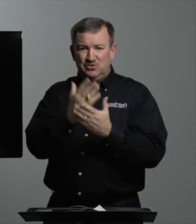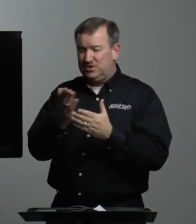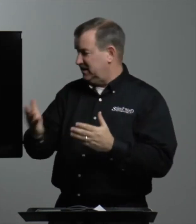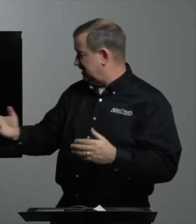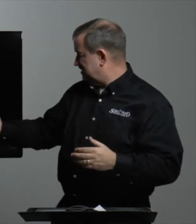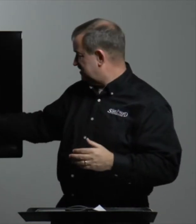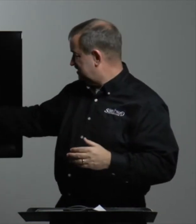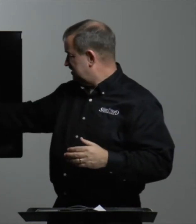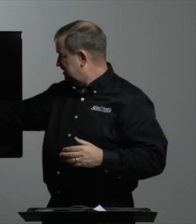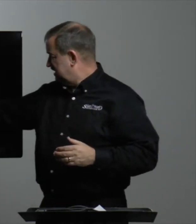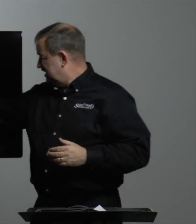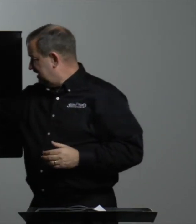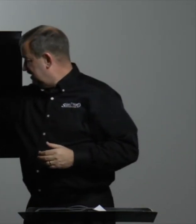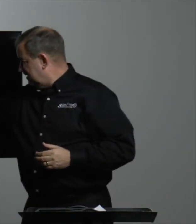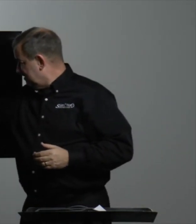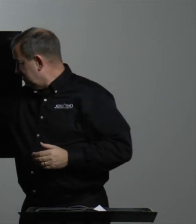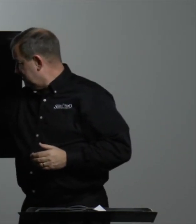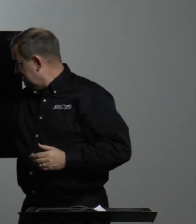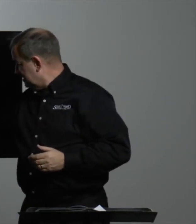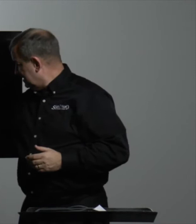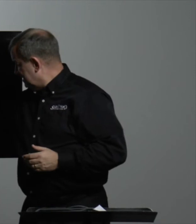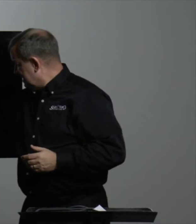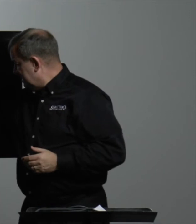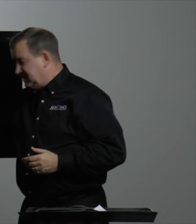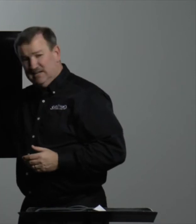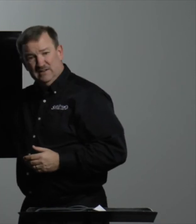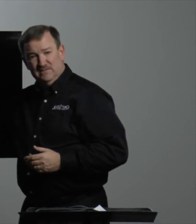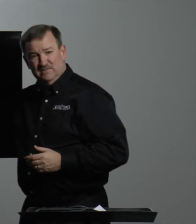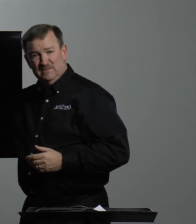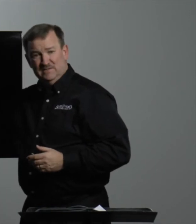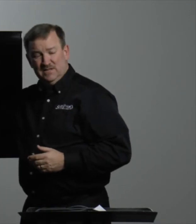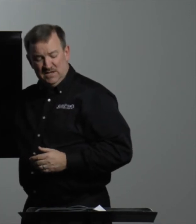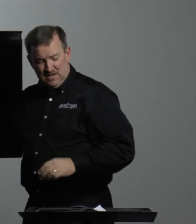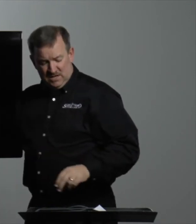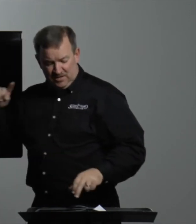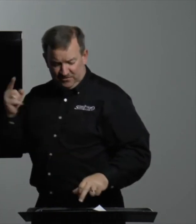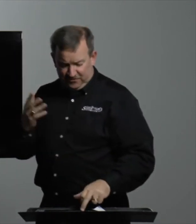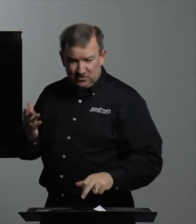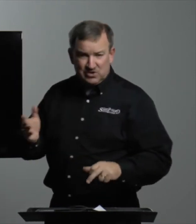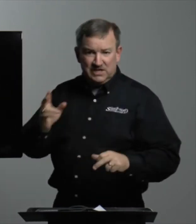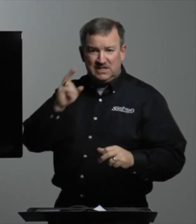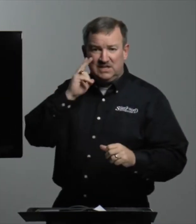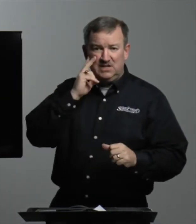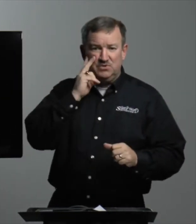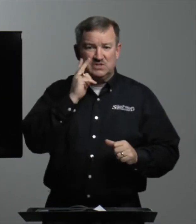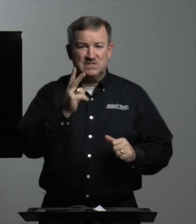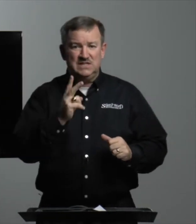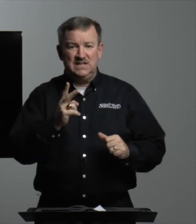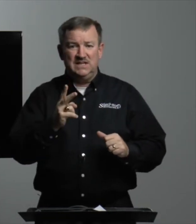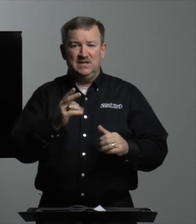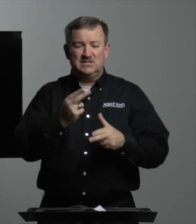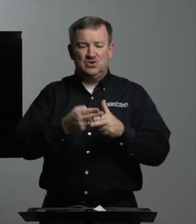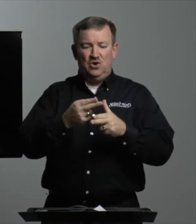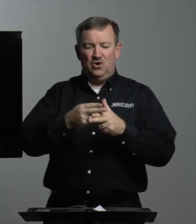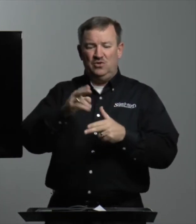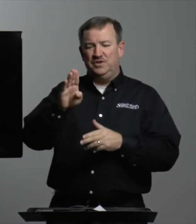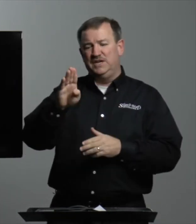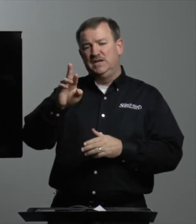two things here and here. The first thing that he would see is called the